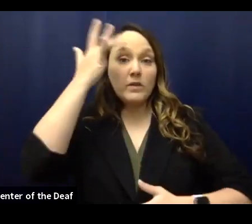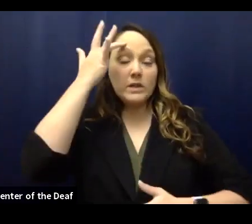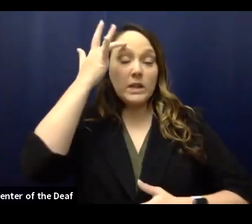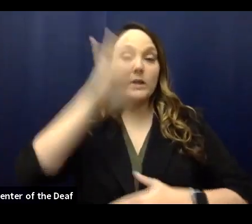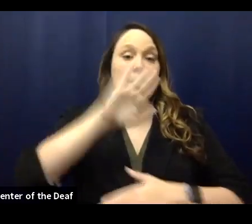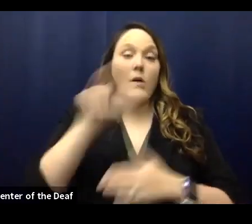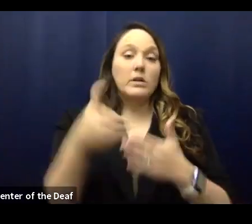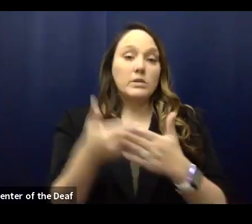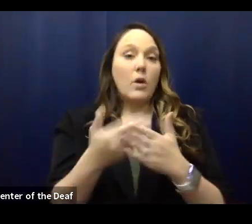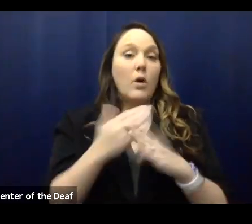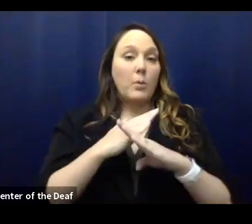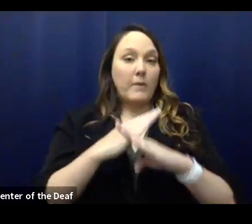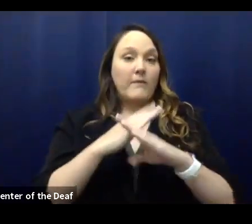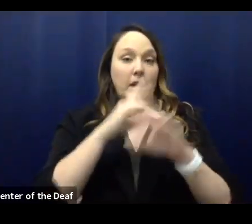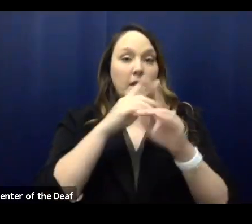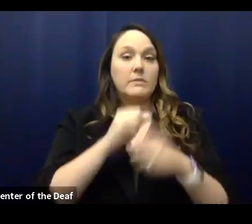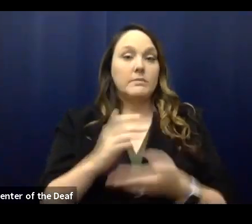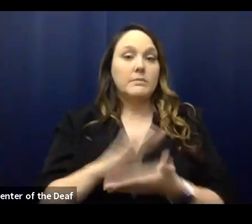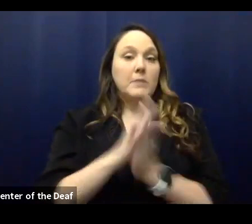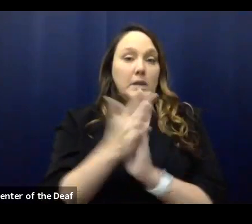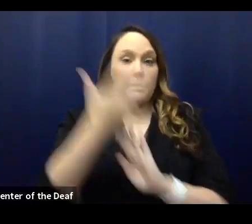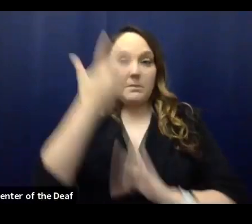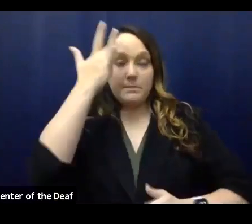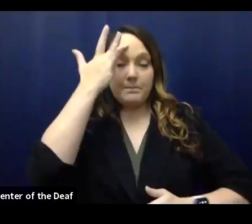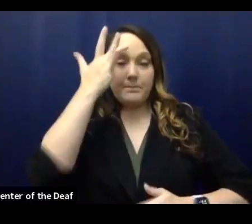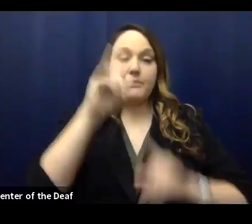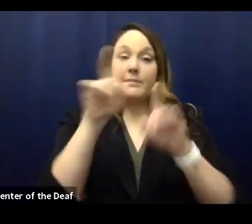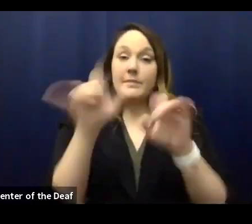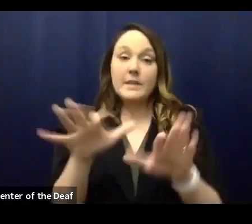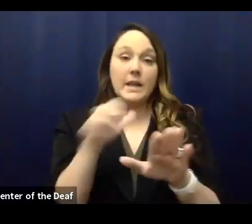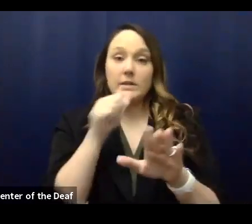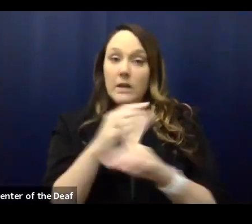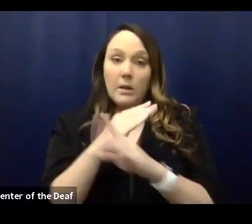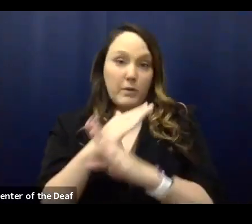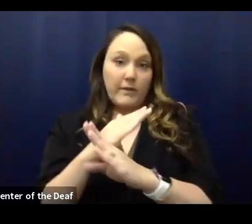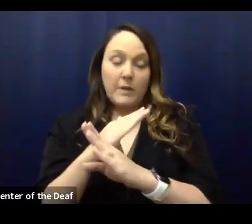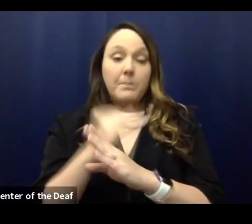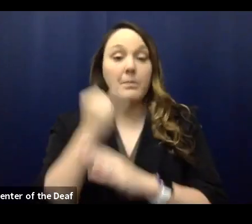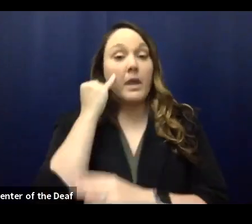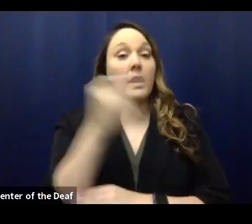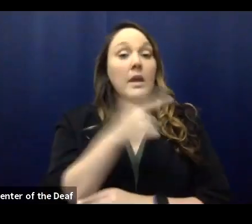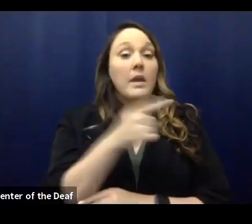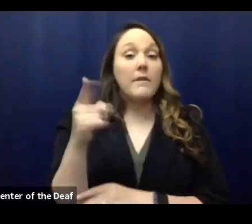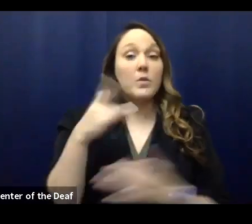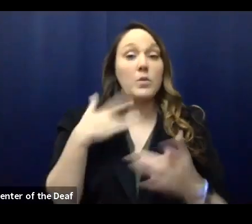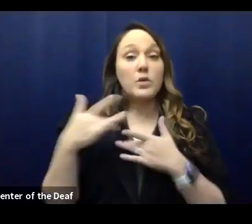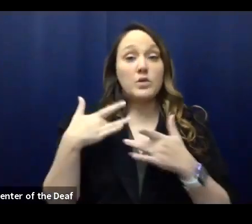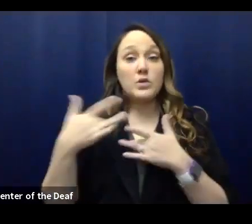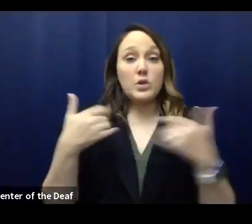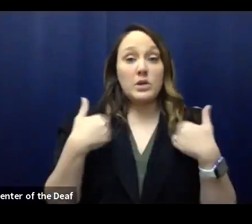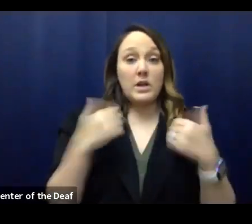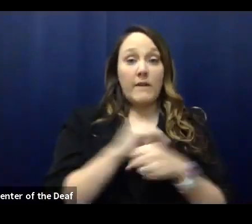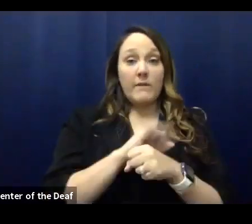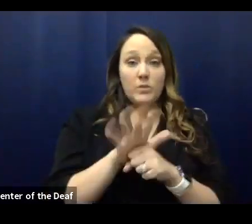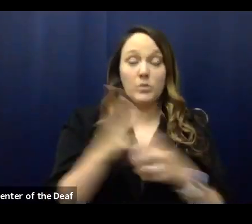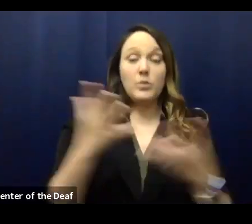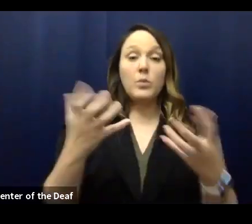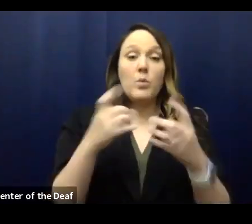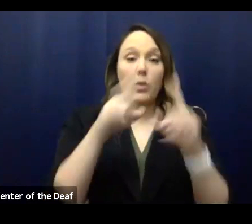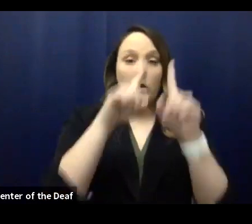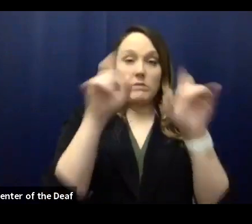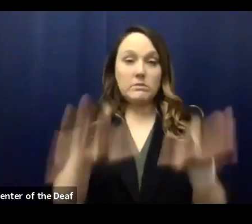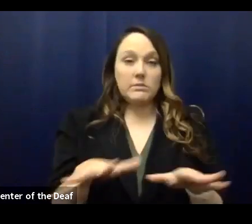measures. The test is not a prevention measure. If you are concerned that you have COVID, we certainly want you to get tested.